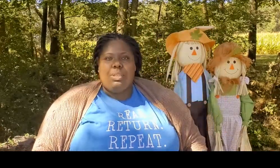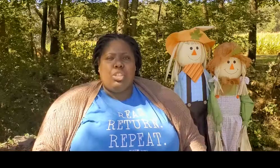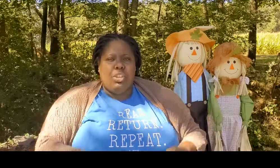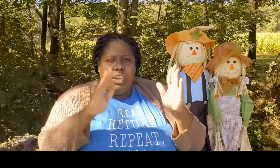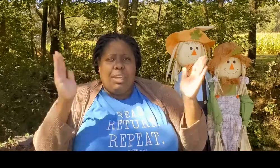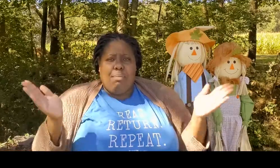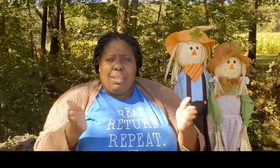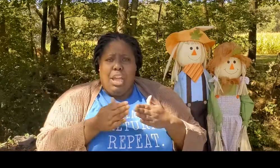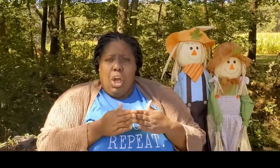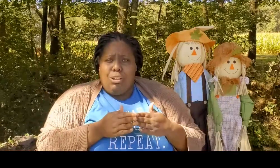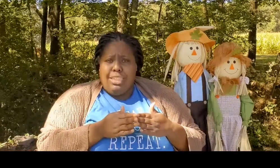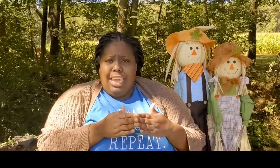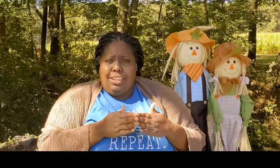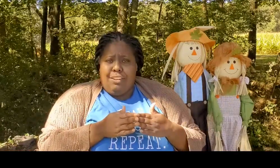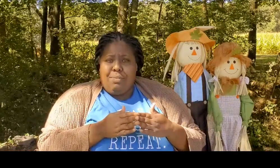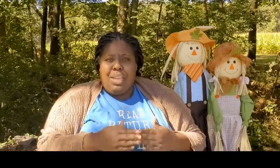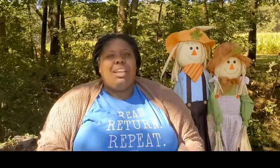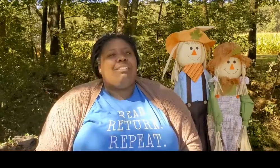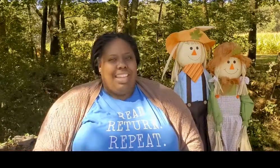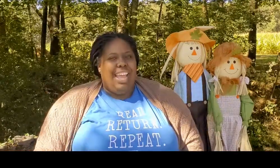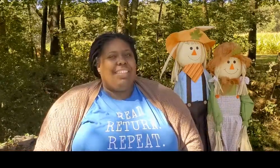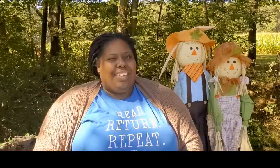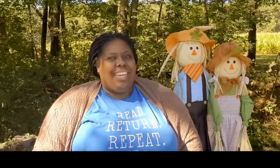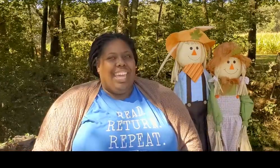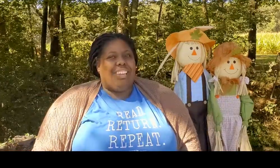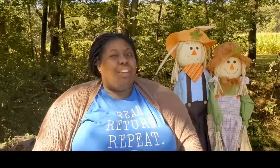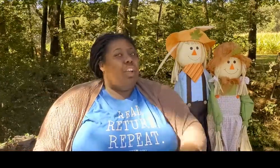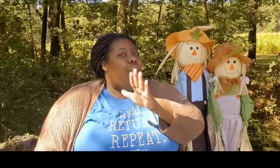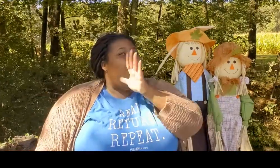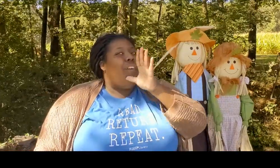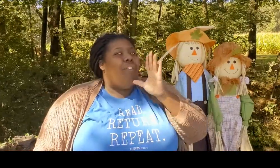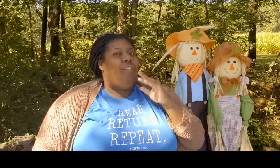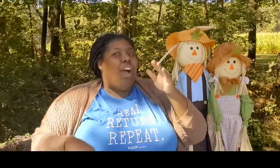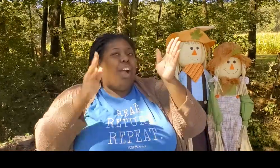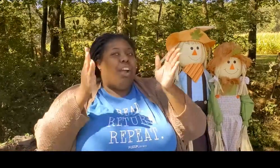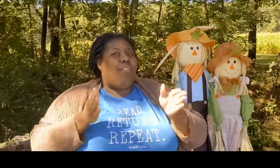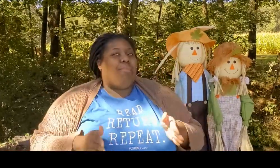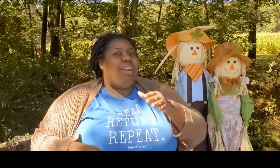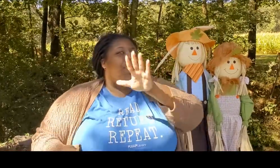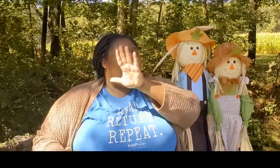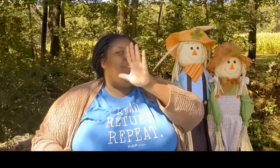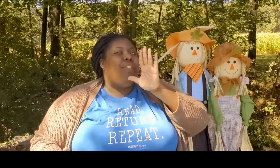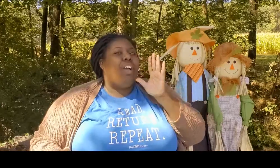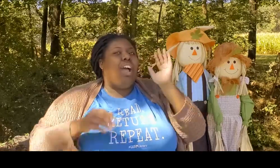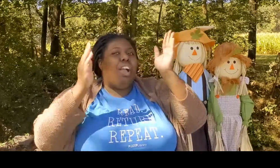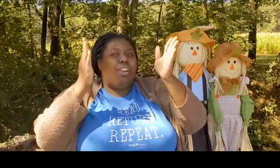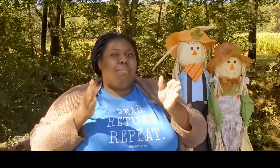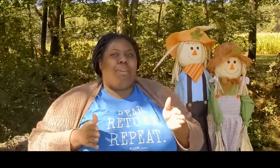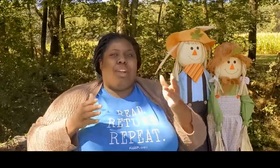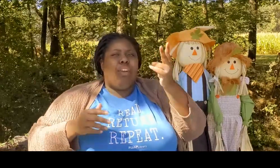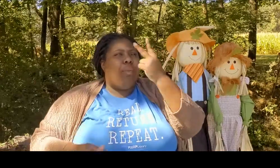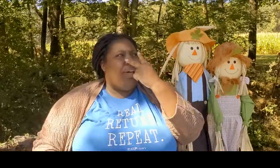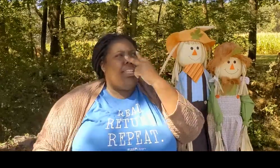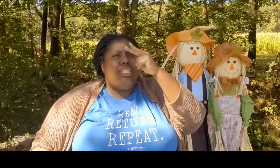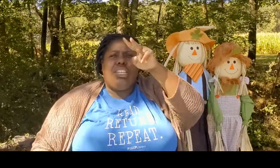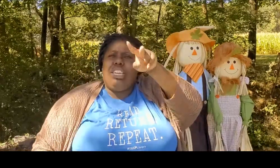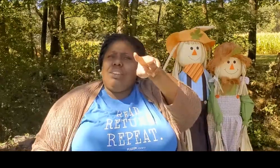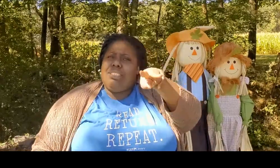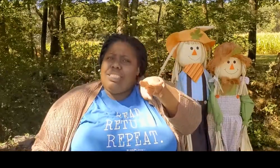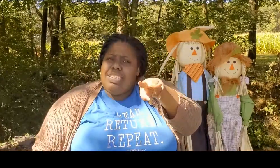So you think we can put that all together? I think we can. Farmer, farmer. What do you see?